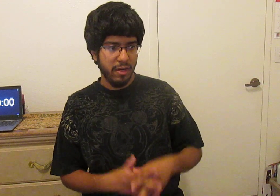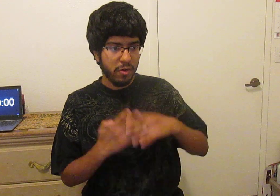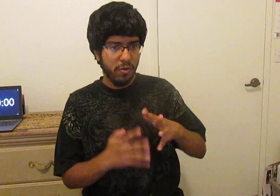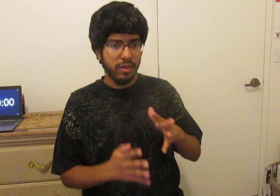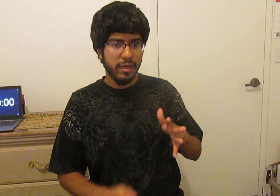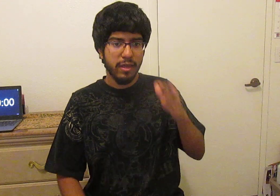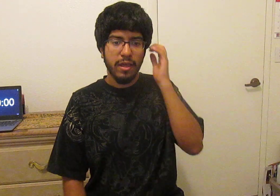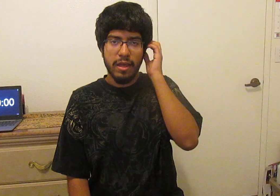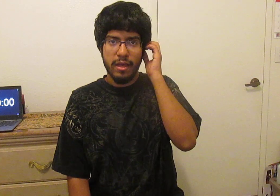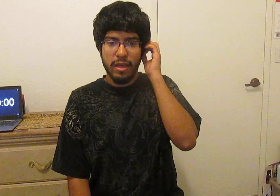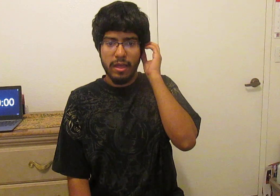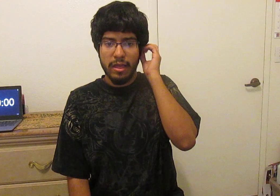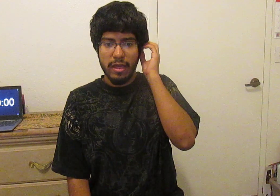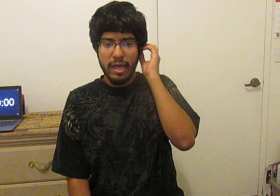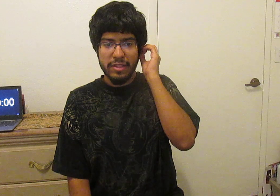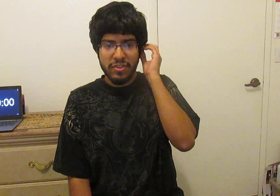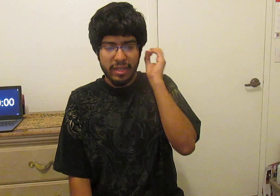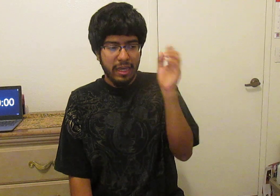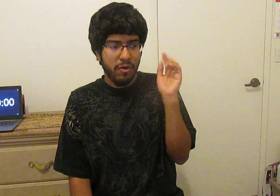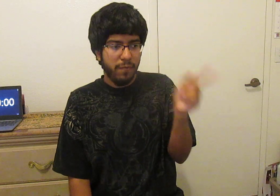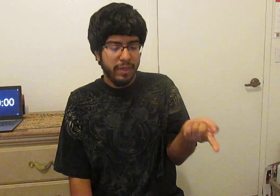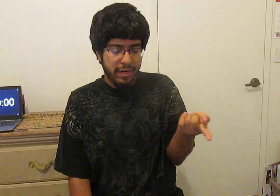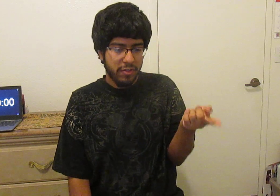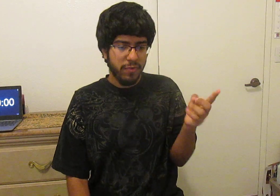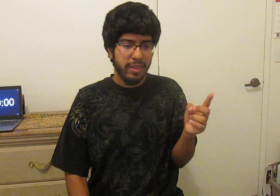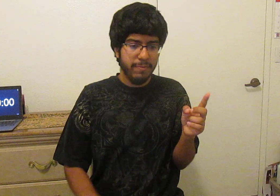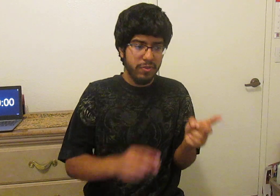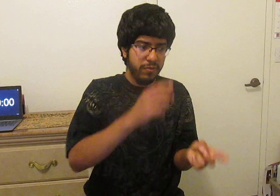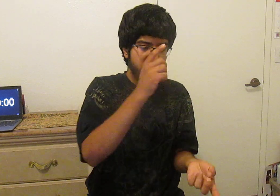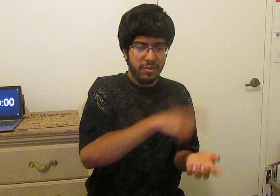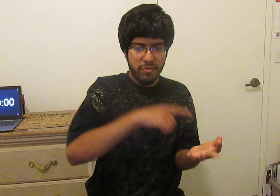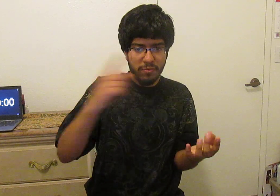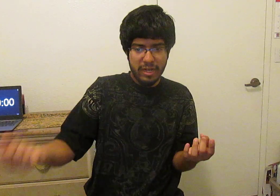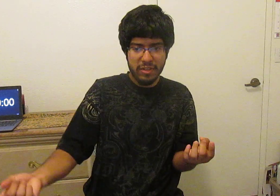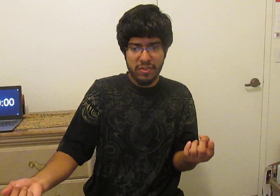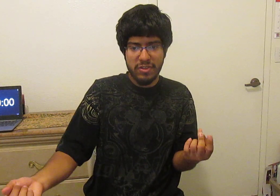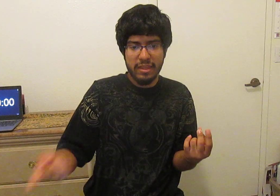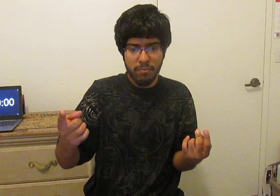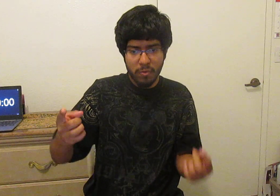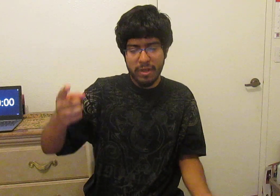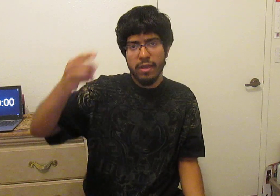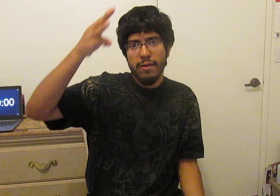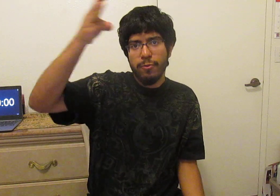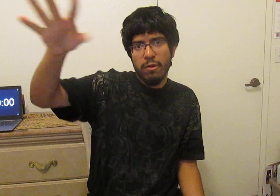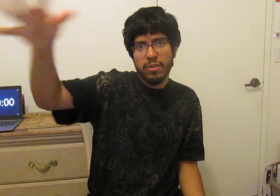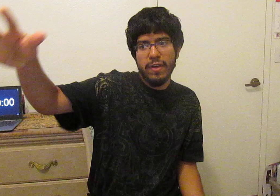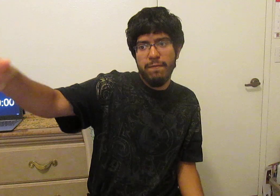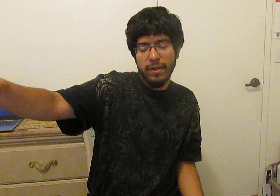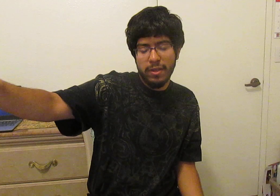currently I send in counter notifications for the episode 6 through 10 reactions and at the moment three of those five videos